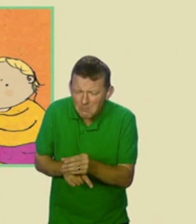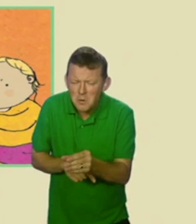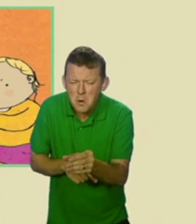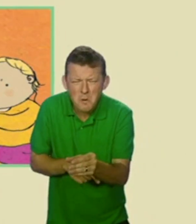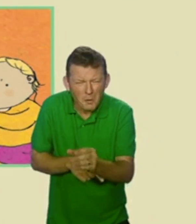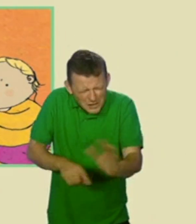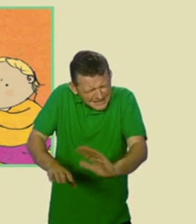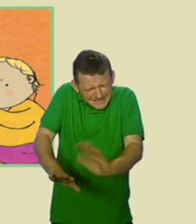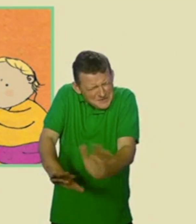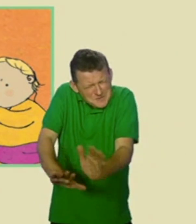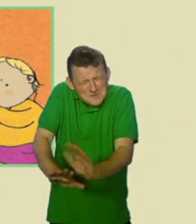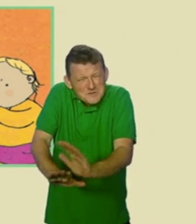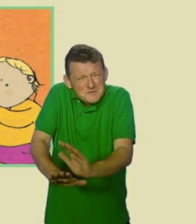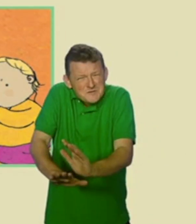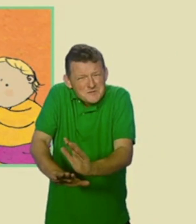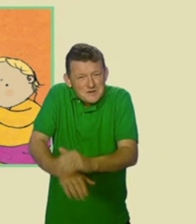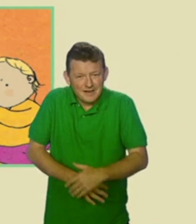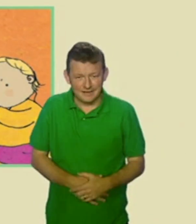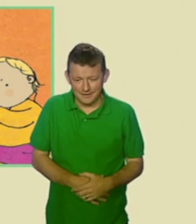Oh no! We don't want you to move that.